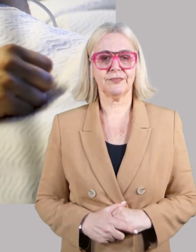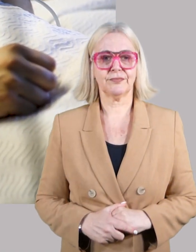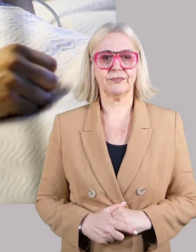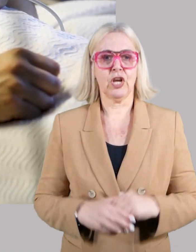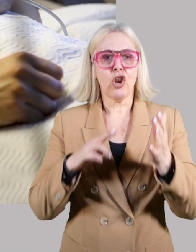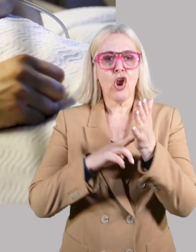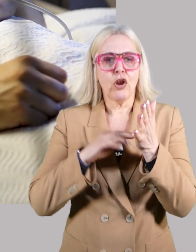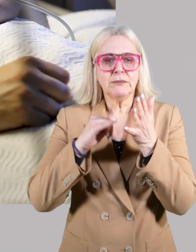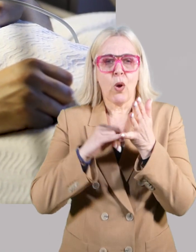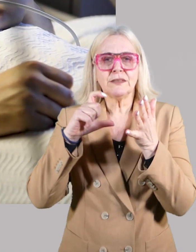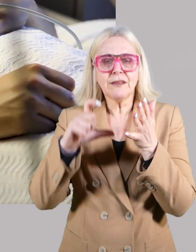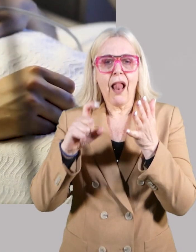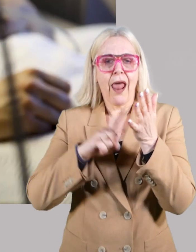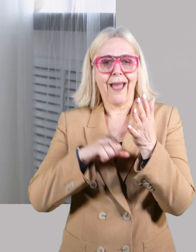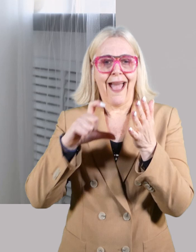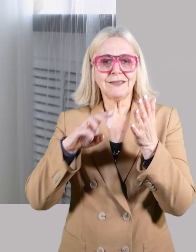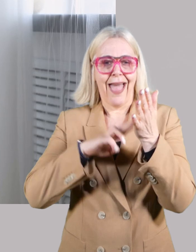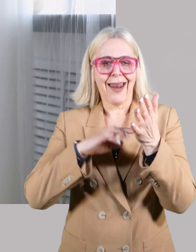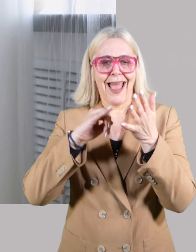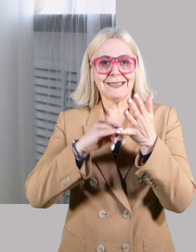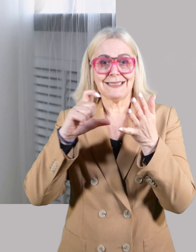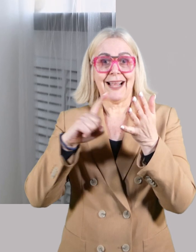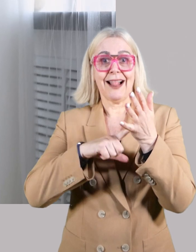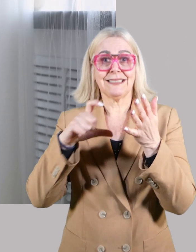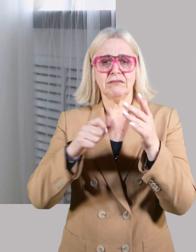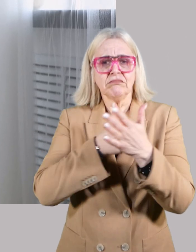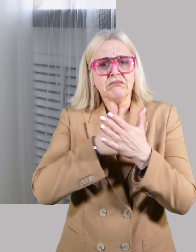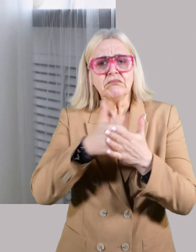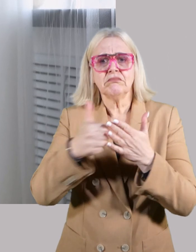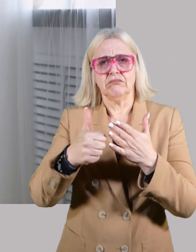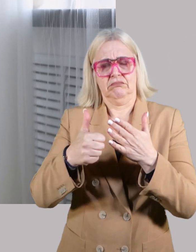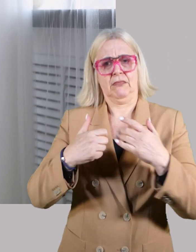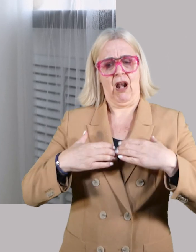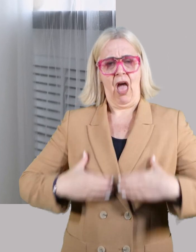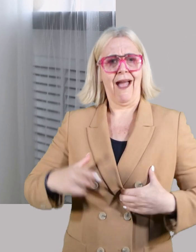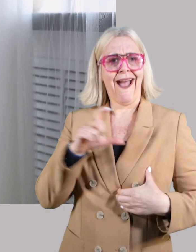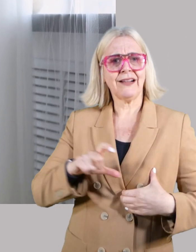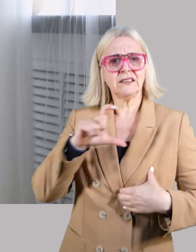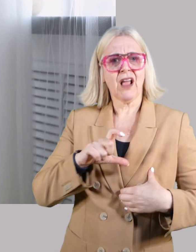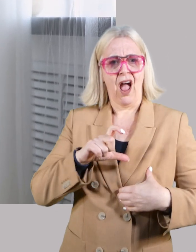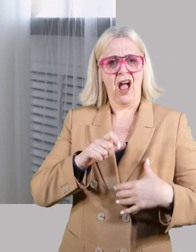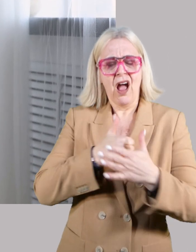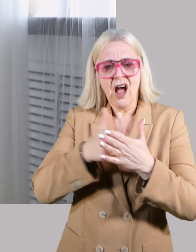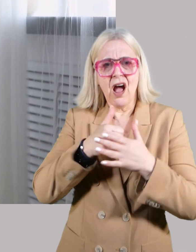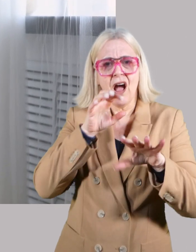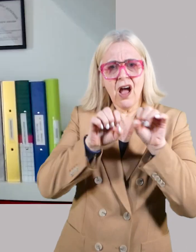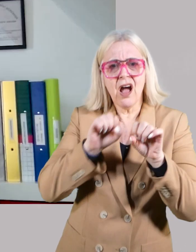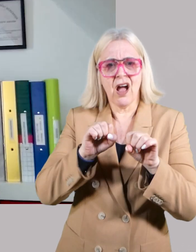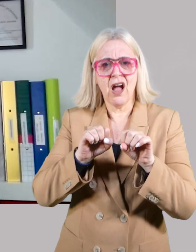No small cell lung cancer is the most common type of lung cancer and even one of the most commonly diagnosed cancers. Among